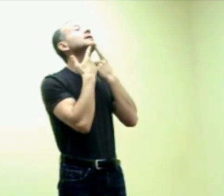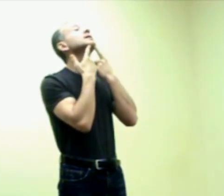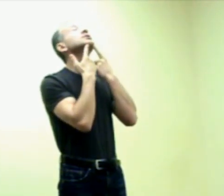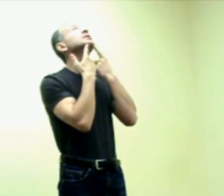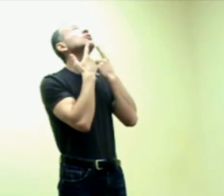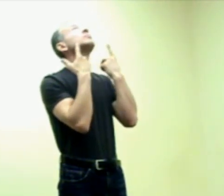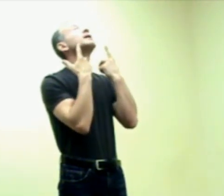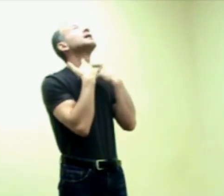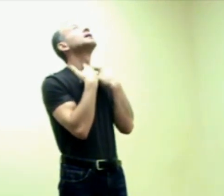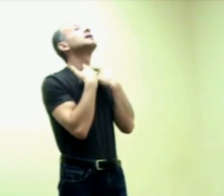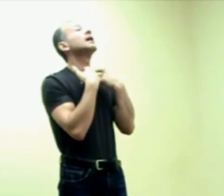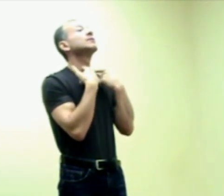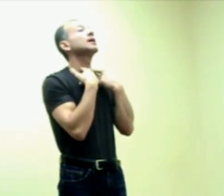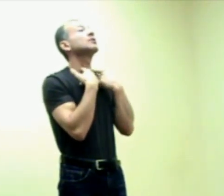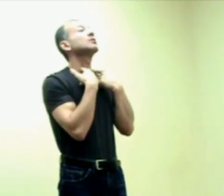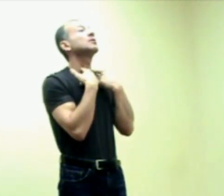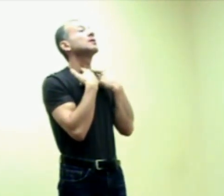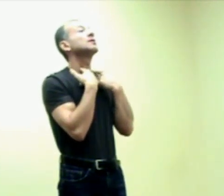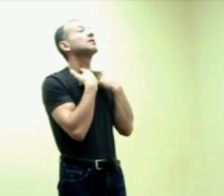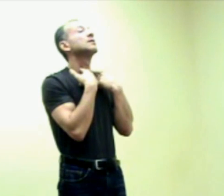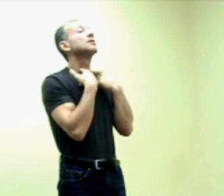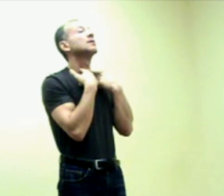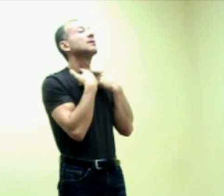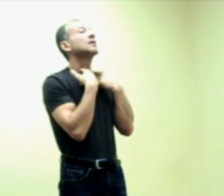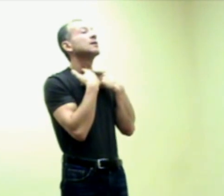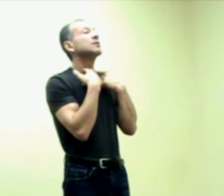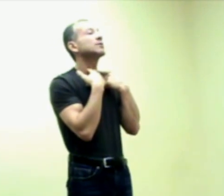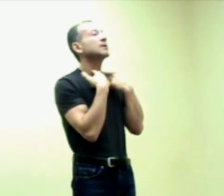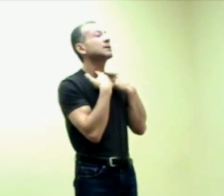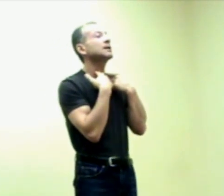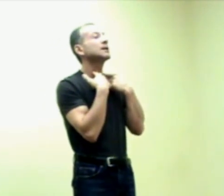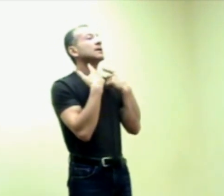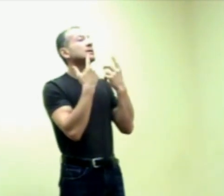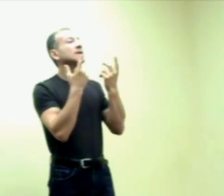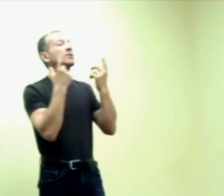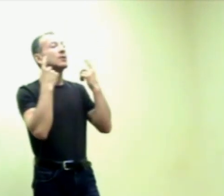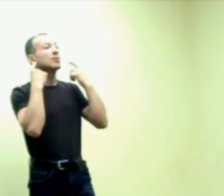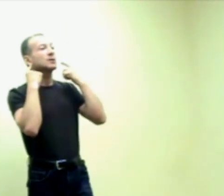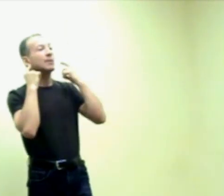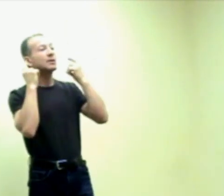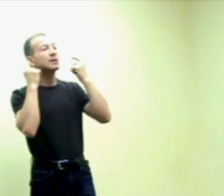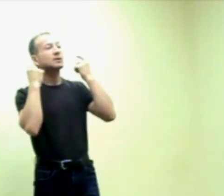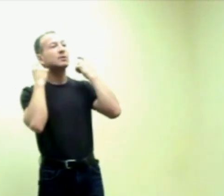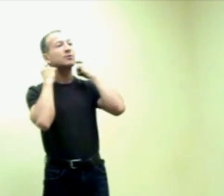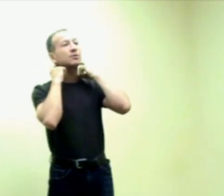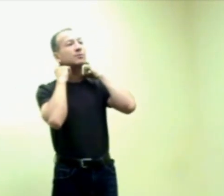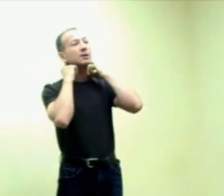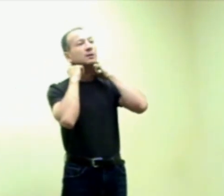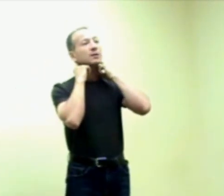head is just dropped back. I even cannot talk. You see what I'm saying? So, what's happening is, the nerves which exiting